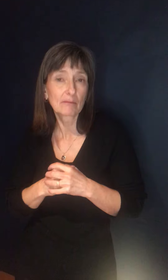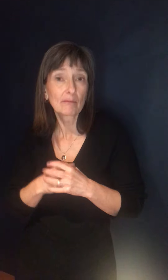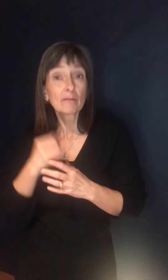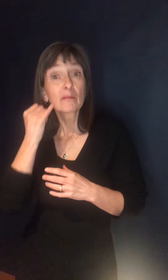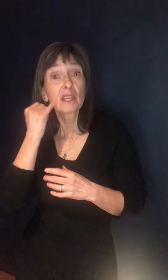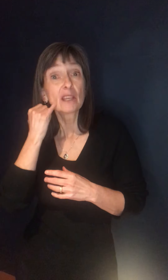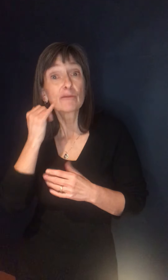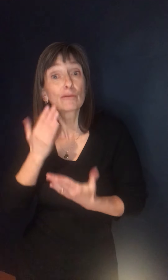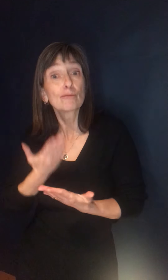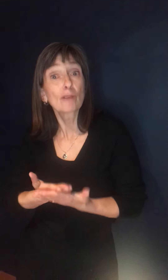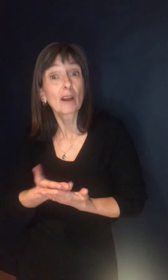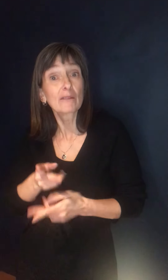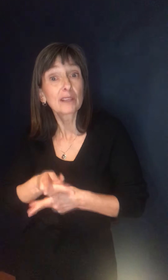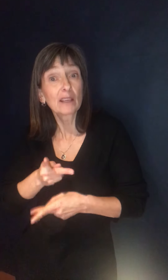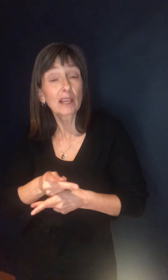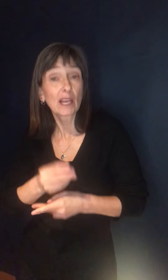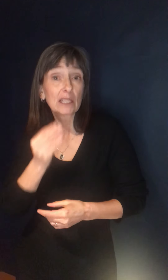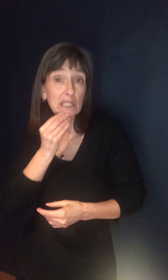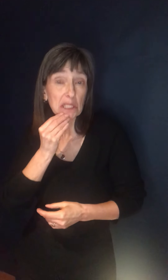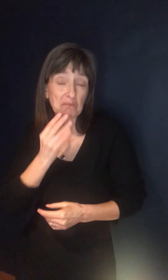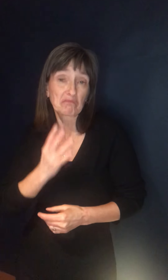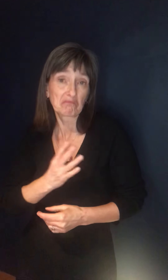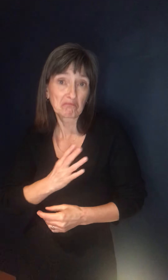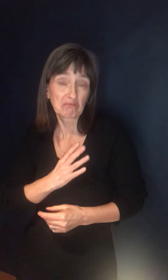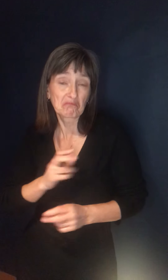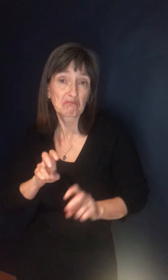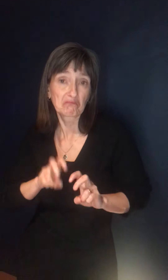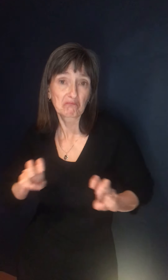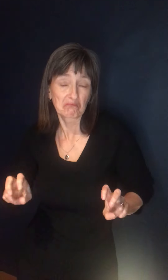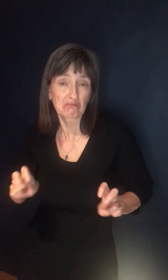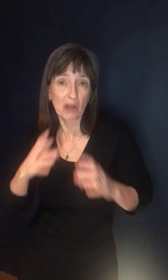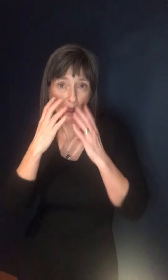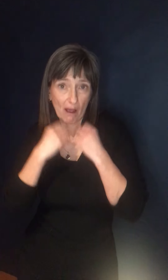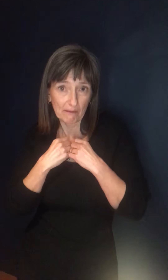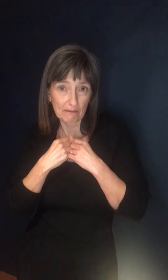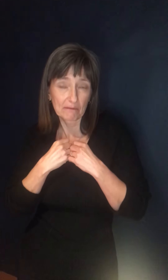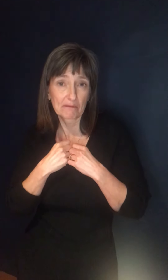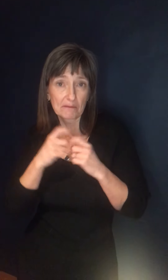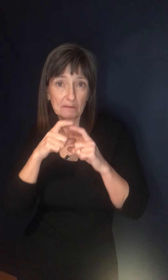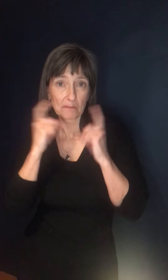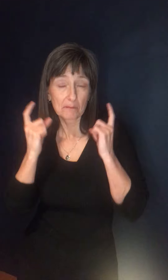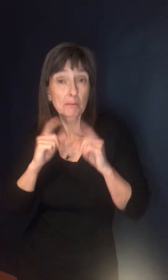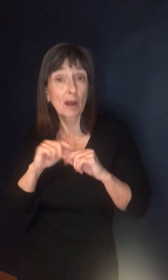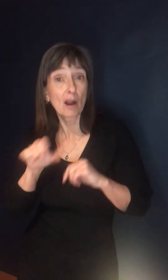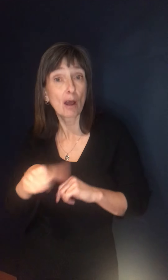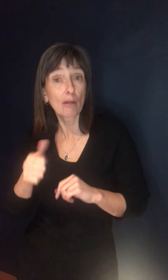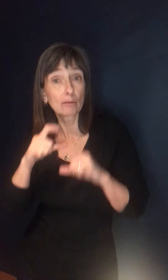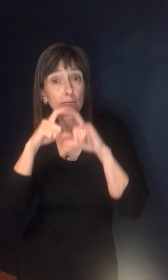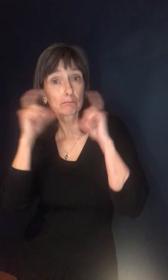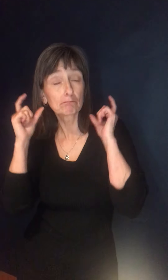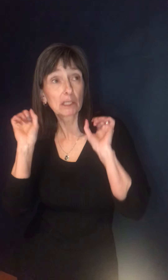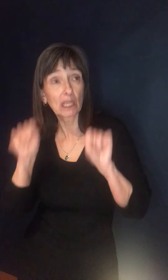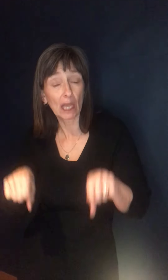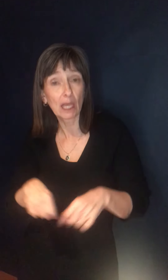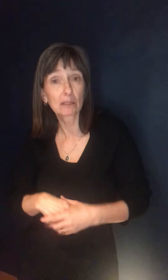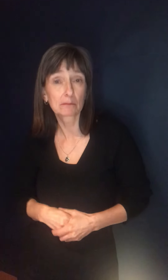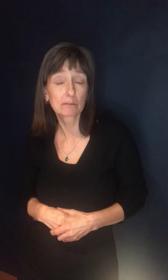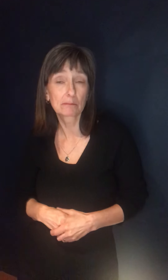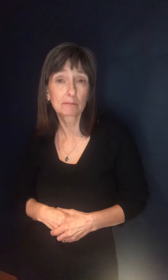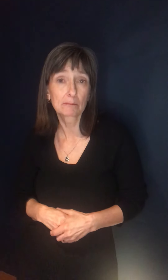those sorts of things and, and seated at tables, then, uh, obviously they wouldn't be wearing their masks, but otherwise, yeah, as much as possible indoors.